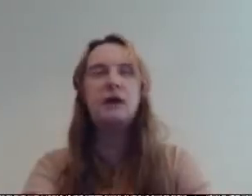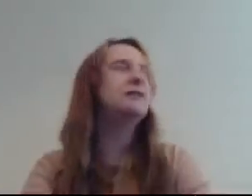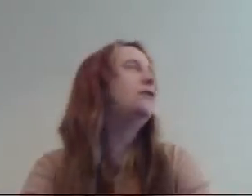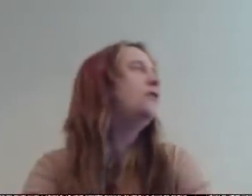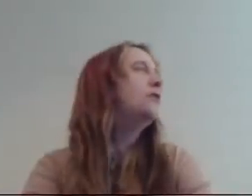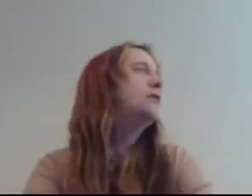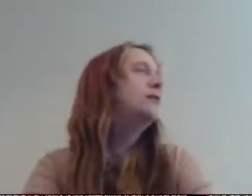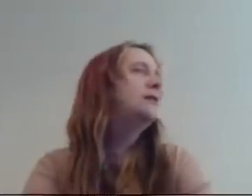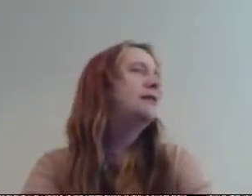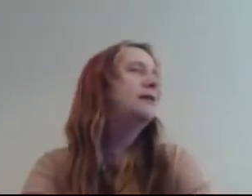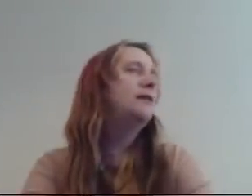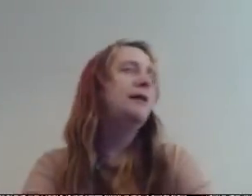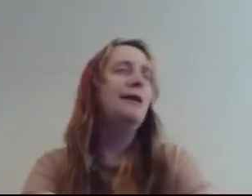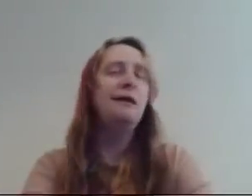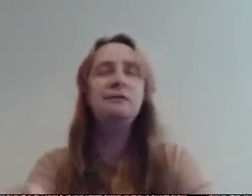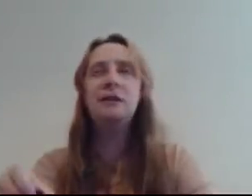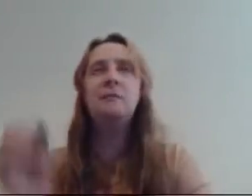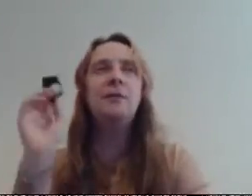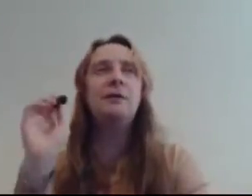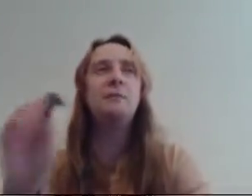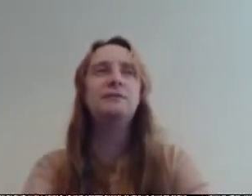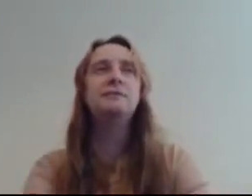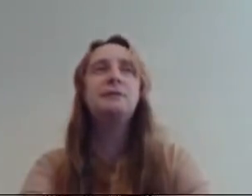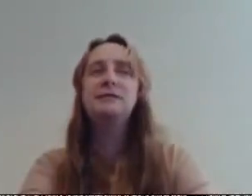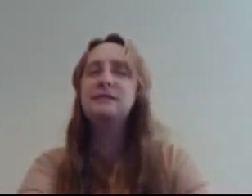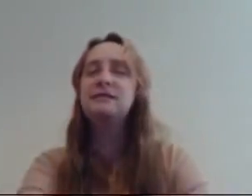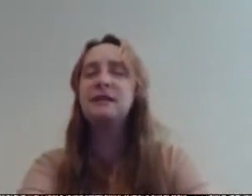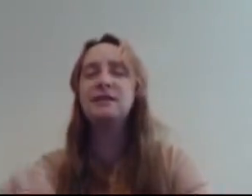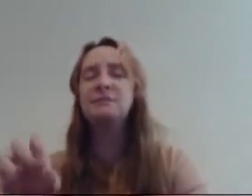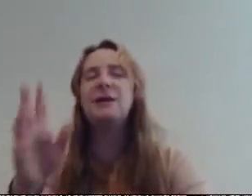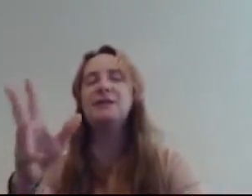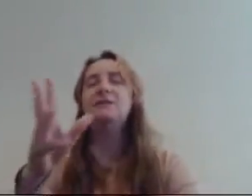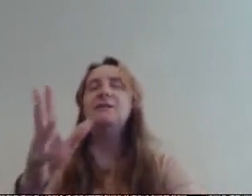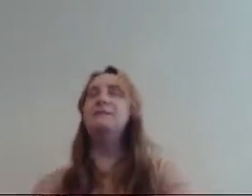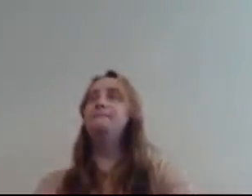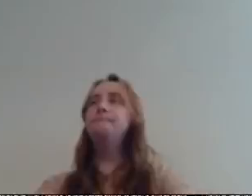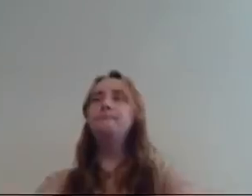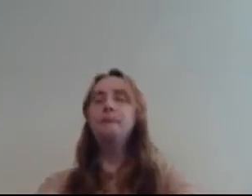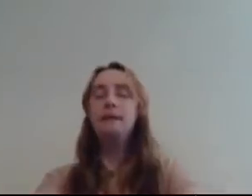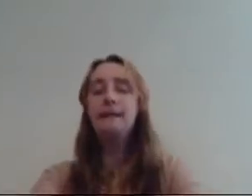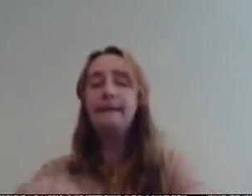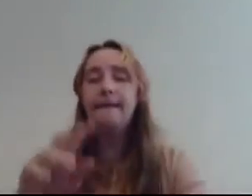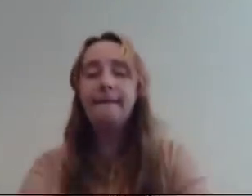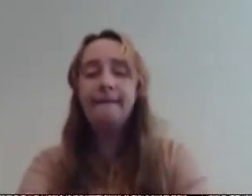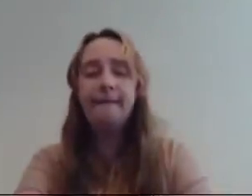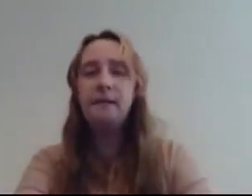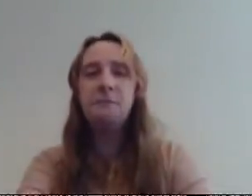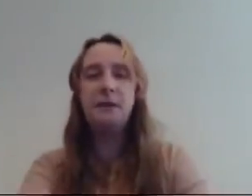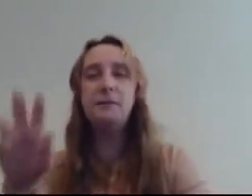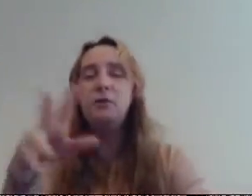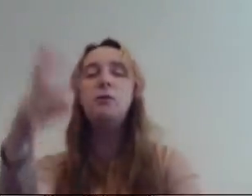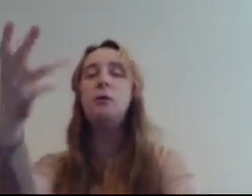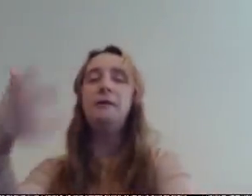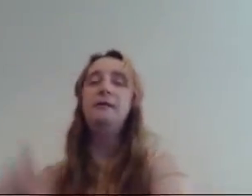actually no that's the only thing about six matches this is the last match isn't it but anyway you know what i mean